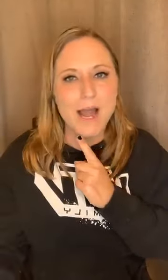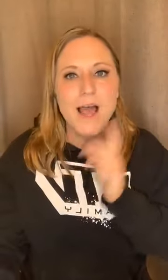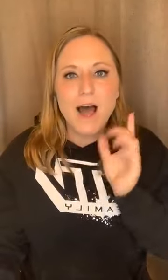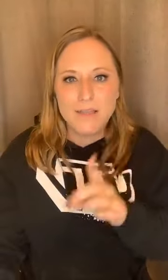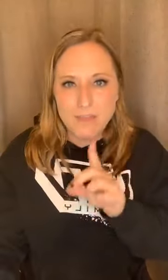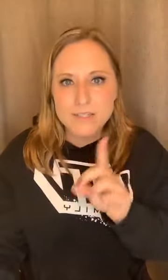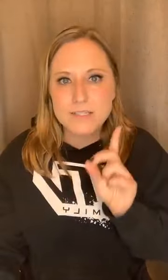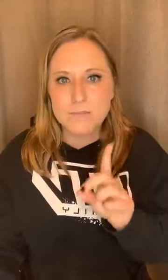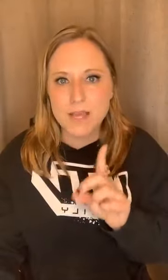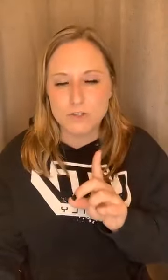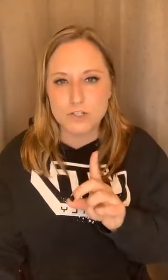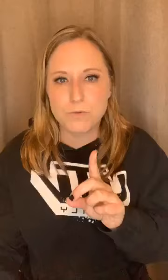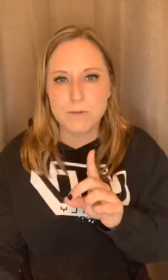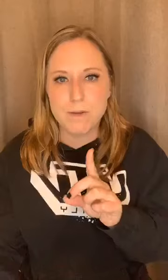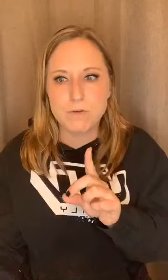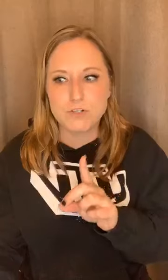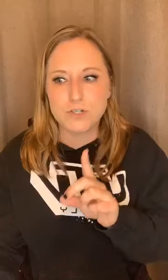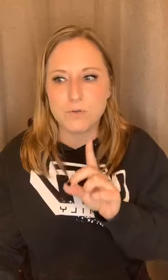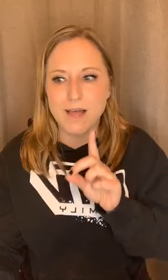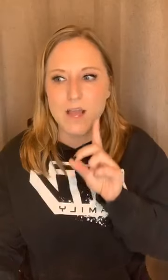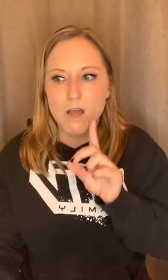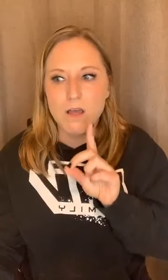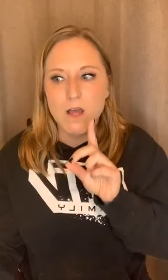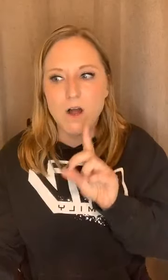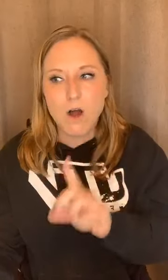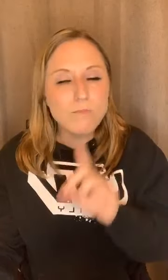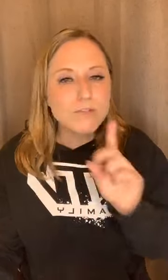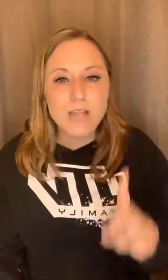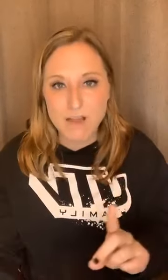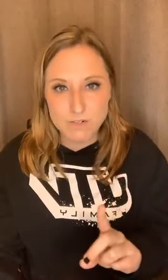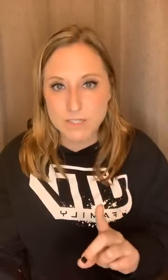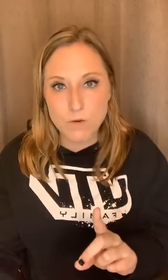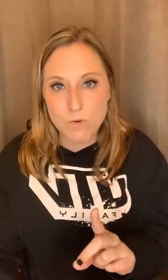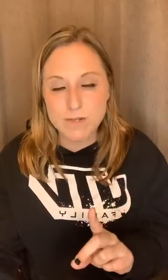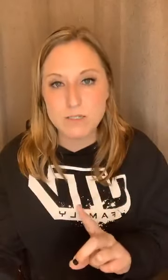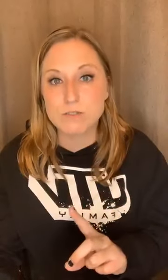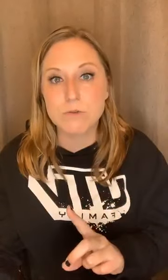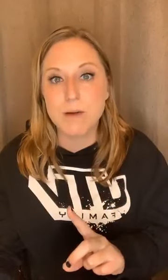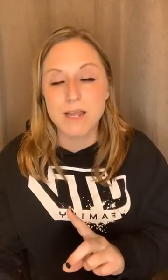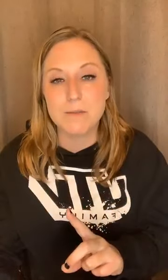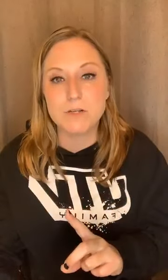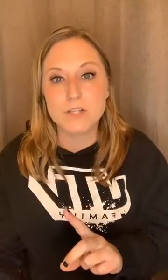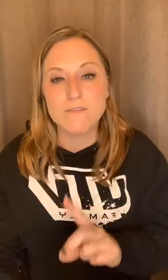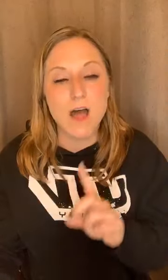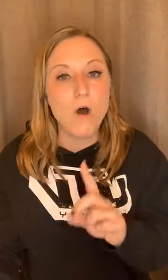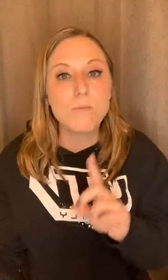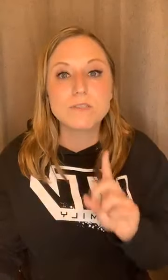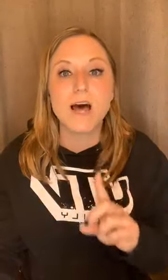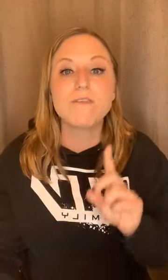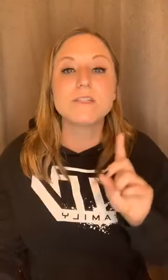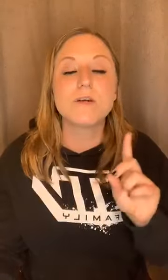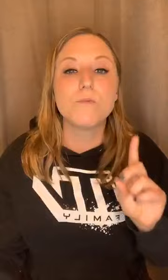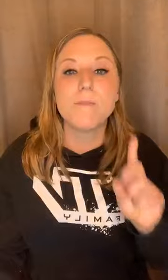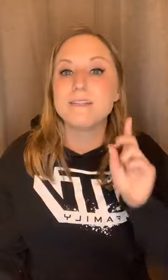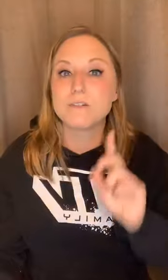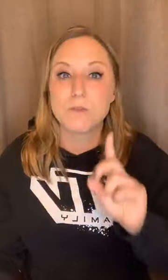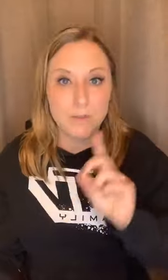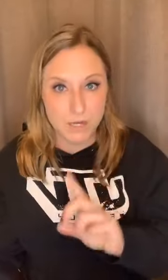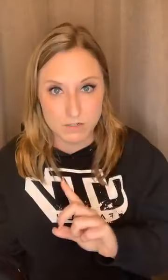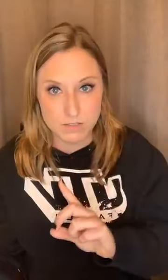I think this is something else to remember too. Like almost every single woman deals with body image stuff. Almost every single woman deals with beating herself